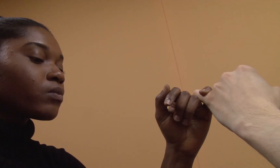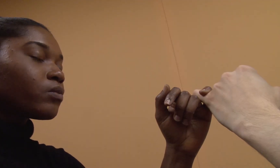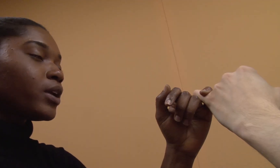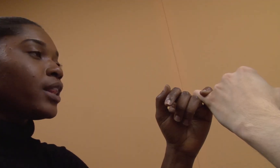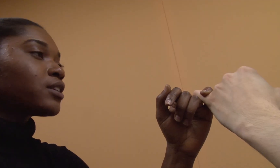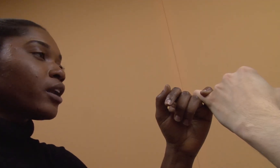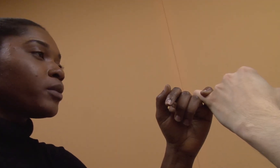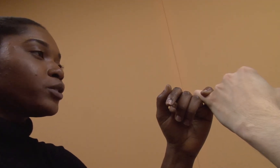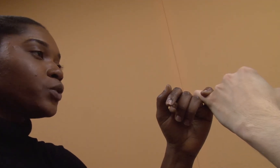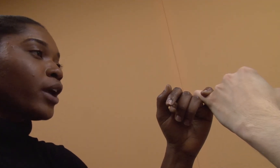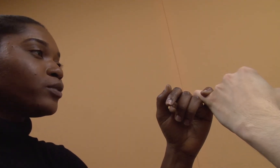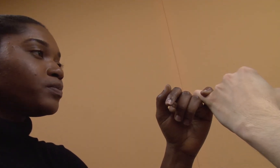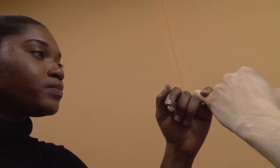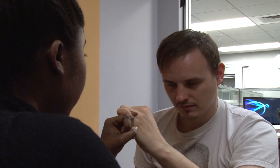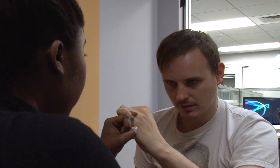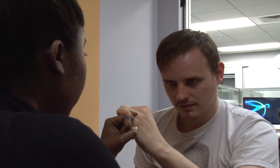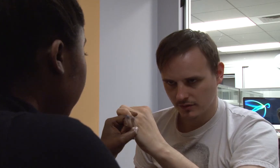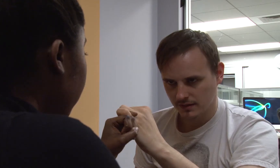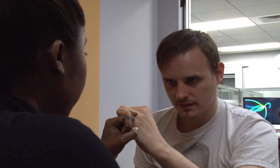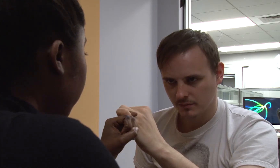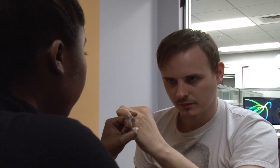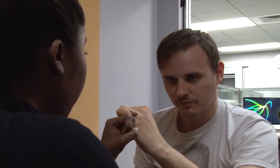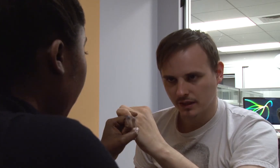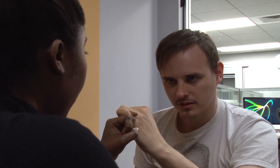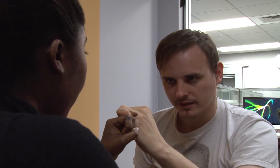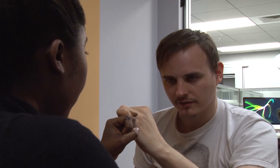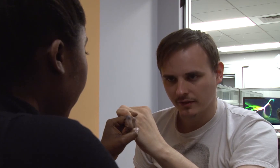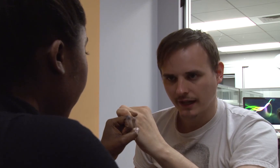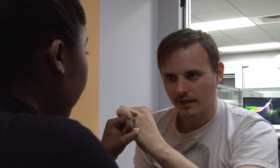When I let Scottie Mickle do anal. What's the most intense moment of pleasure that you've ever had?